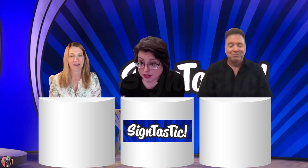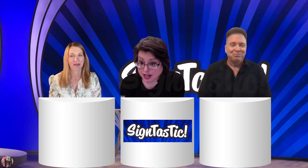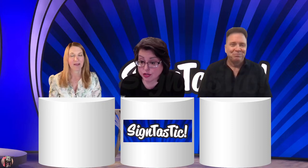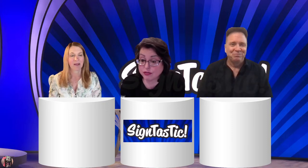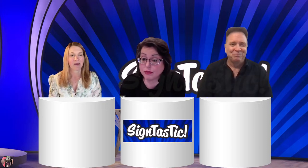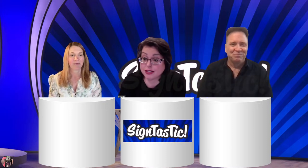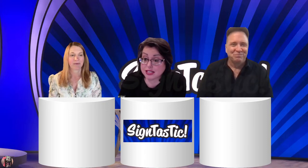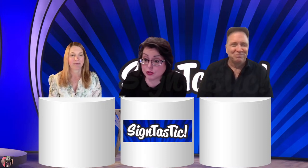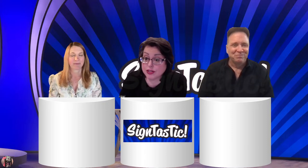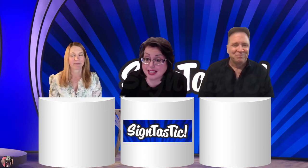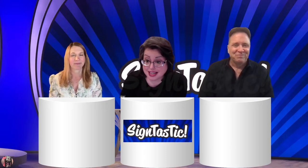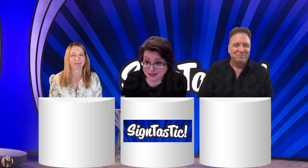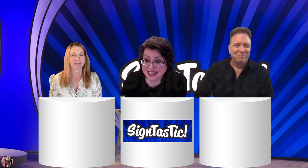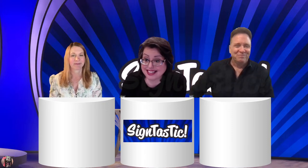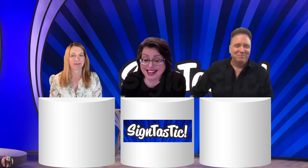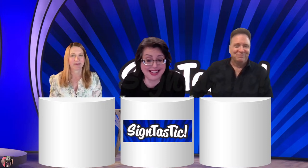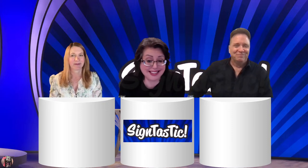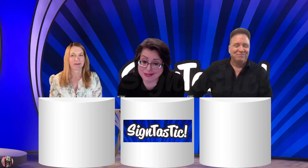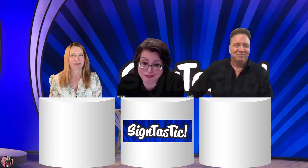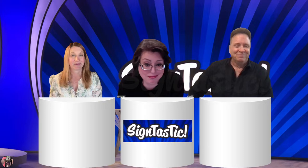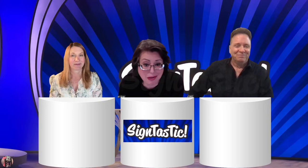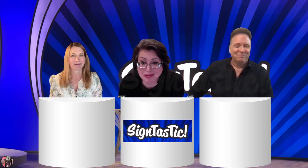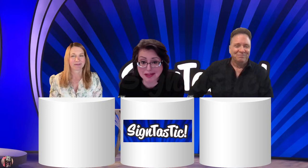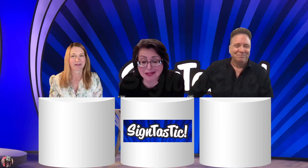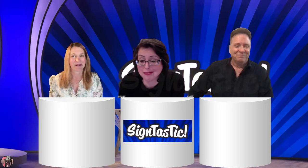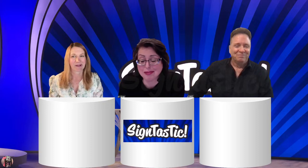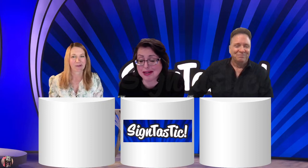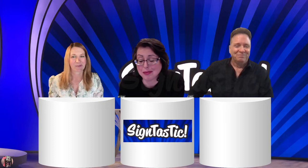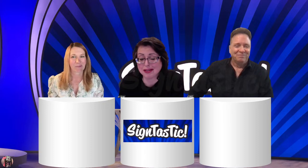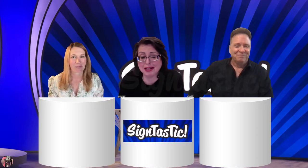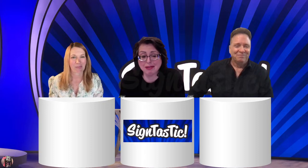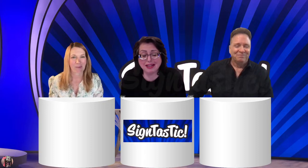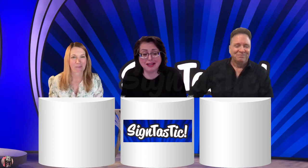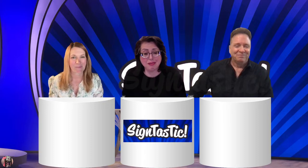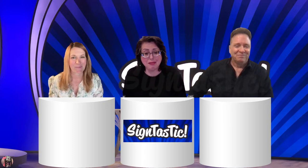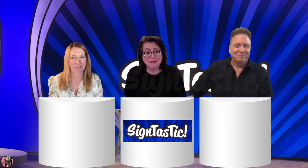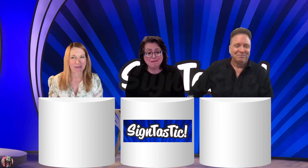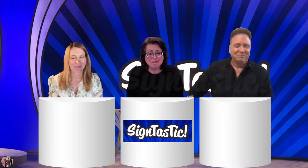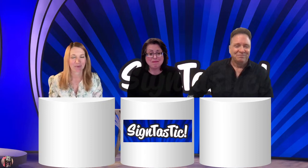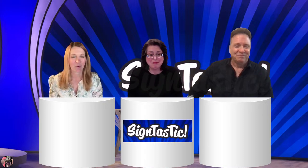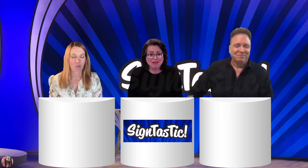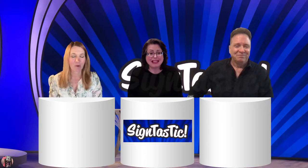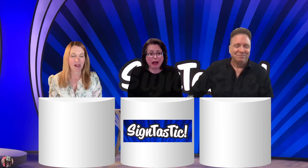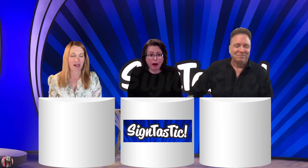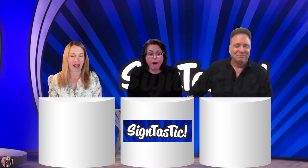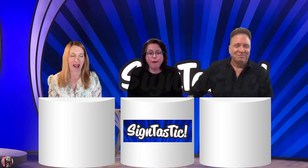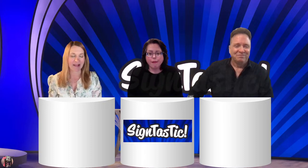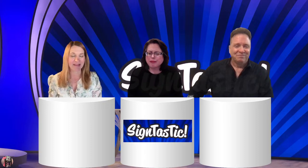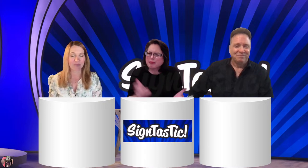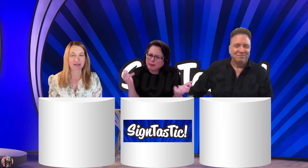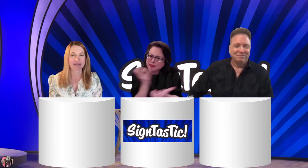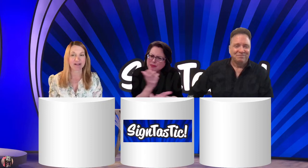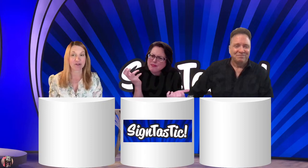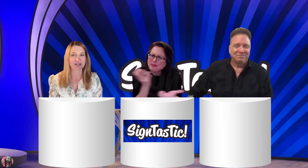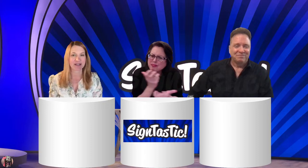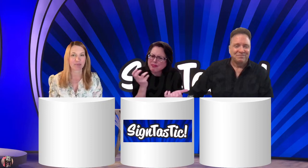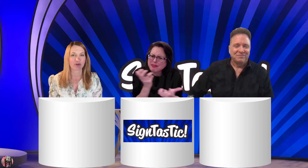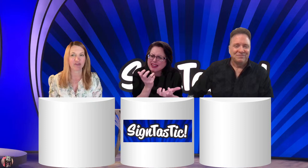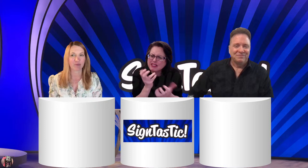International Film Festival, next week. And, hopefully, we'll be networking and meeting a lot of people. Well, I think we need a little sneak preview